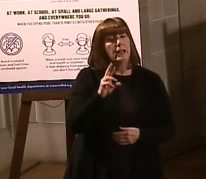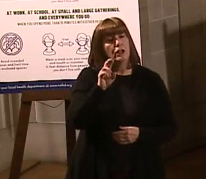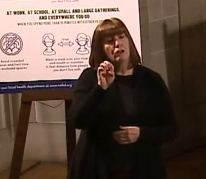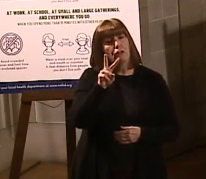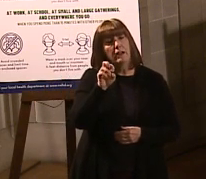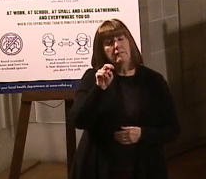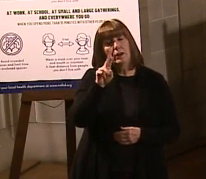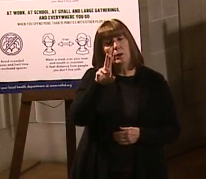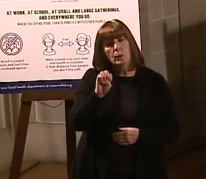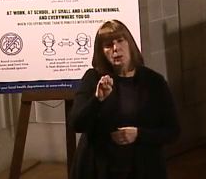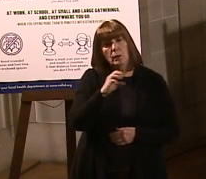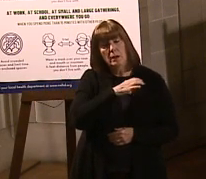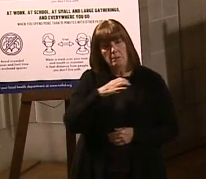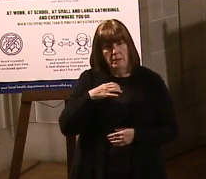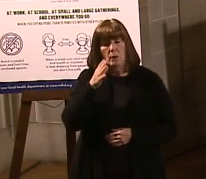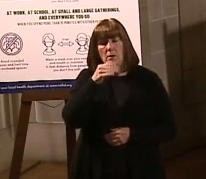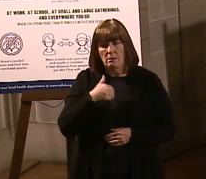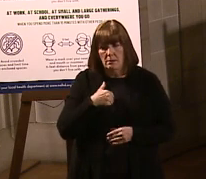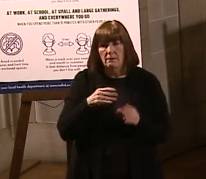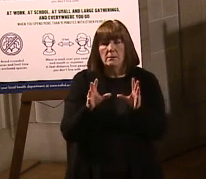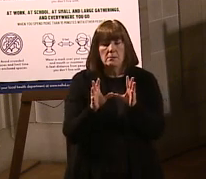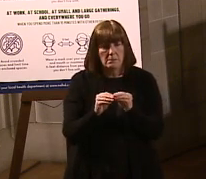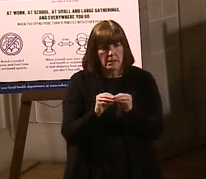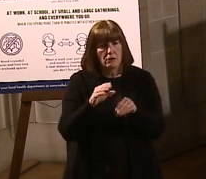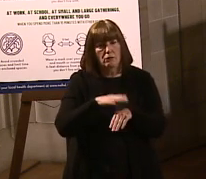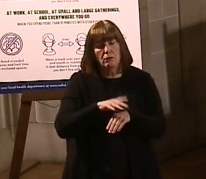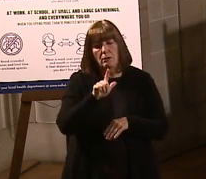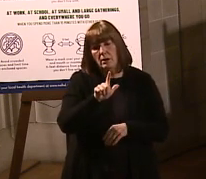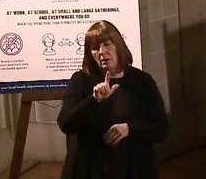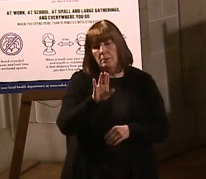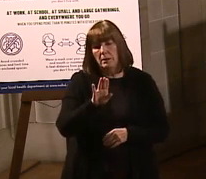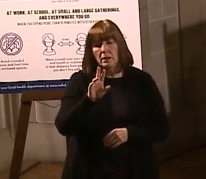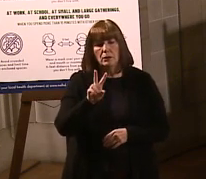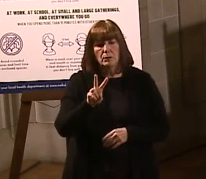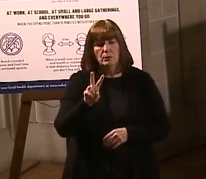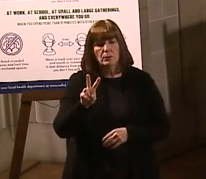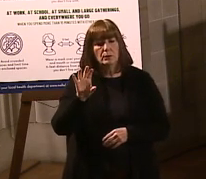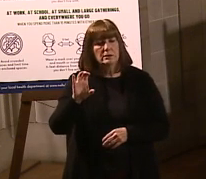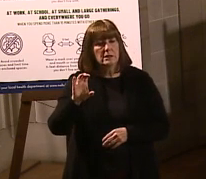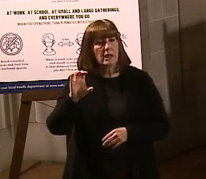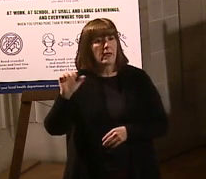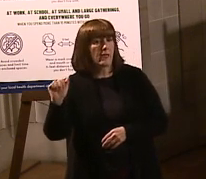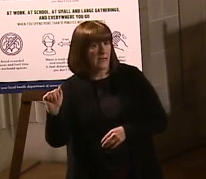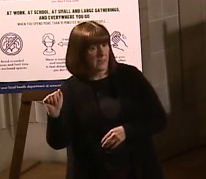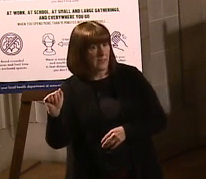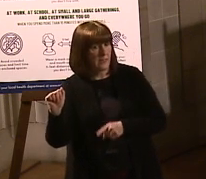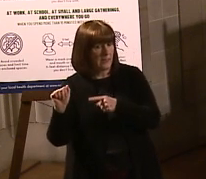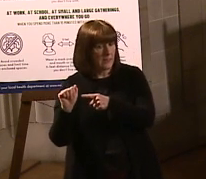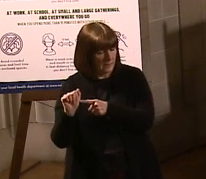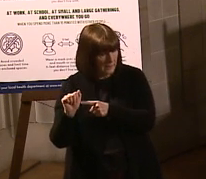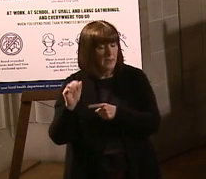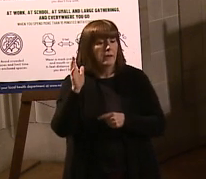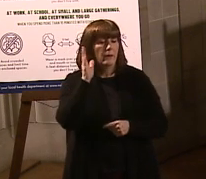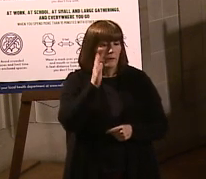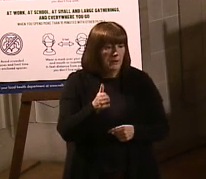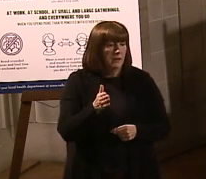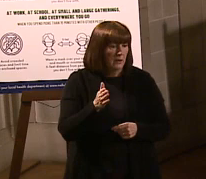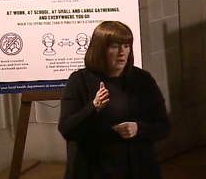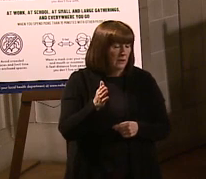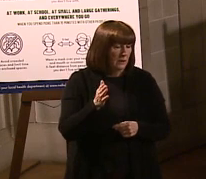will be having a meeting on LB 22 CA. And so that will be